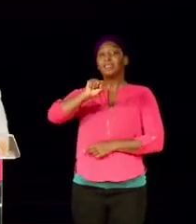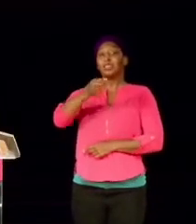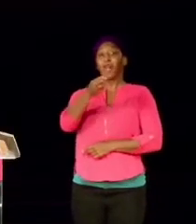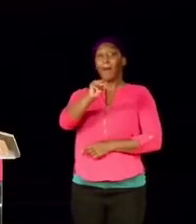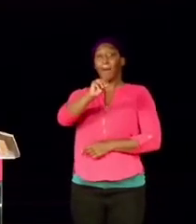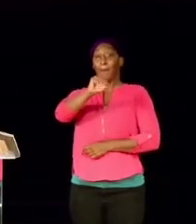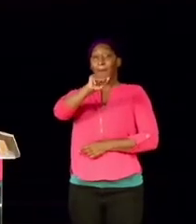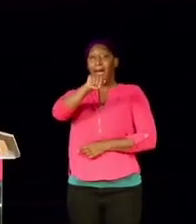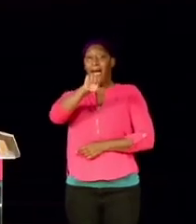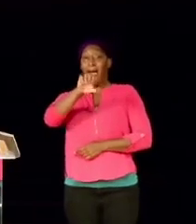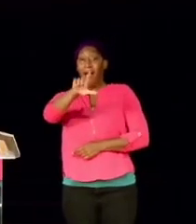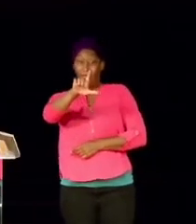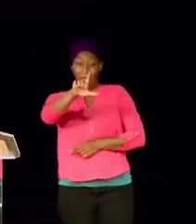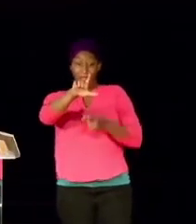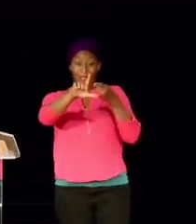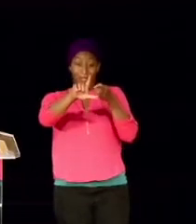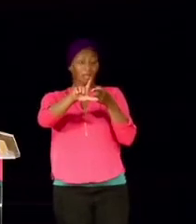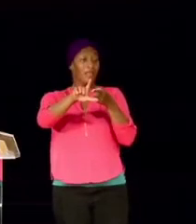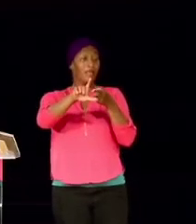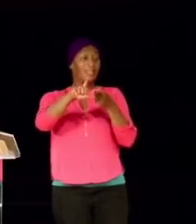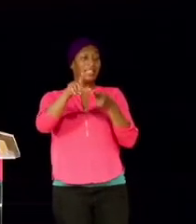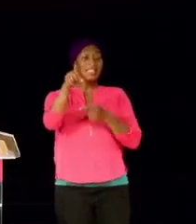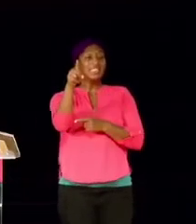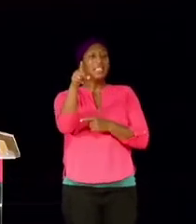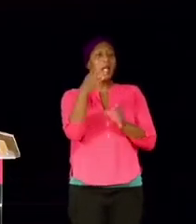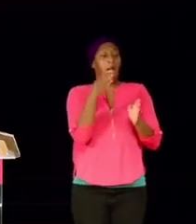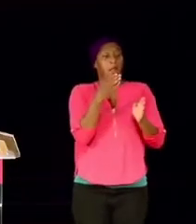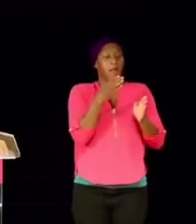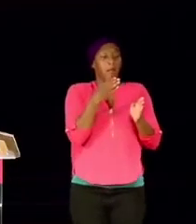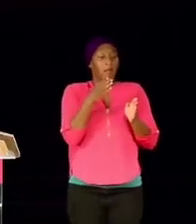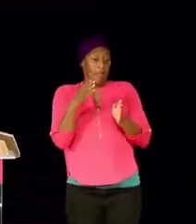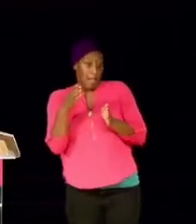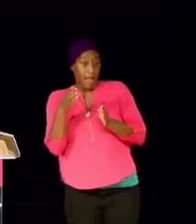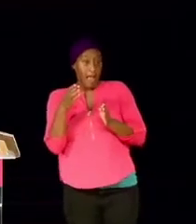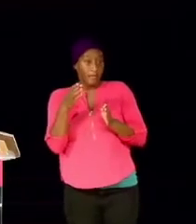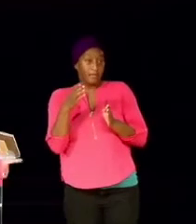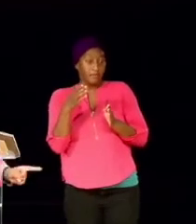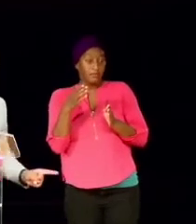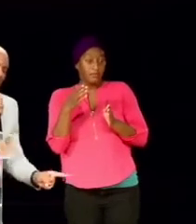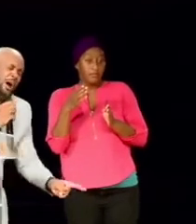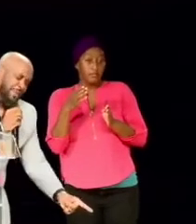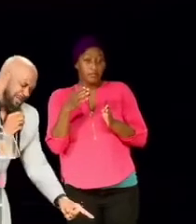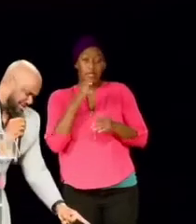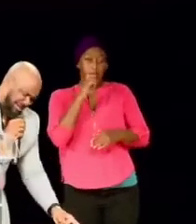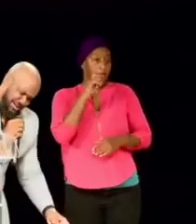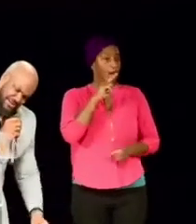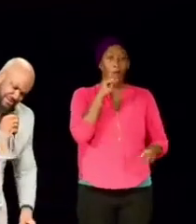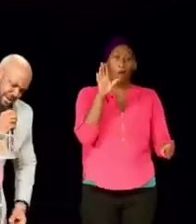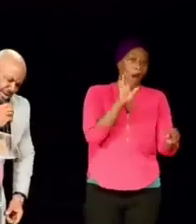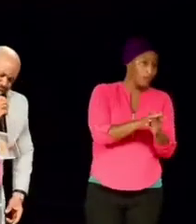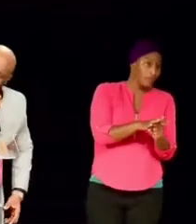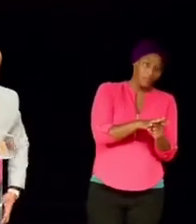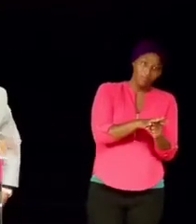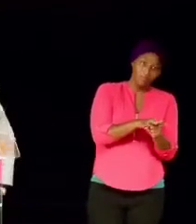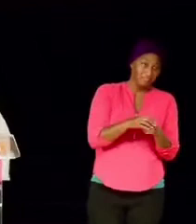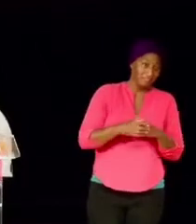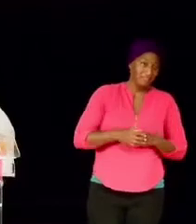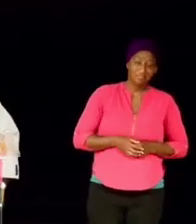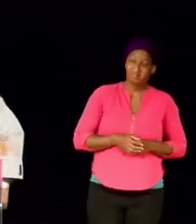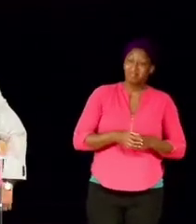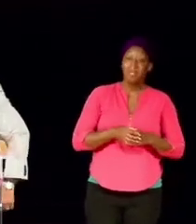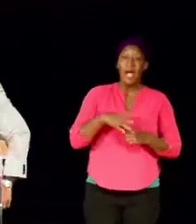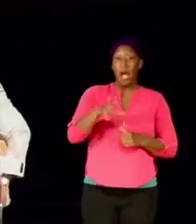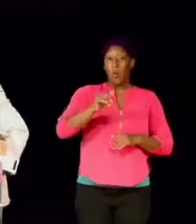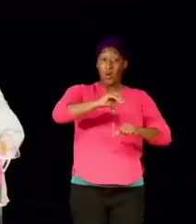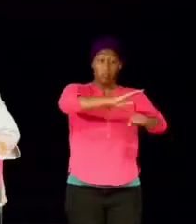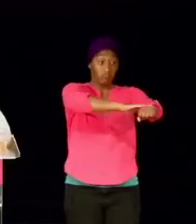But Ishmael was the plan. Ishmael was not the promise. And I want to